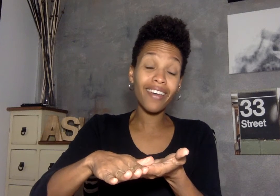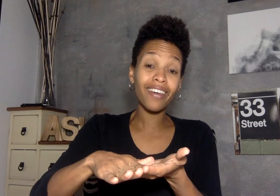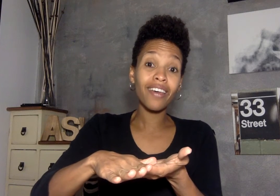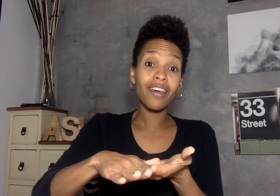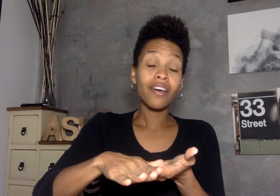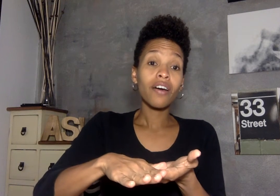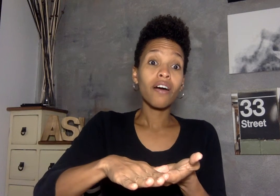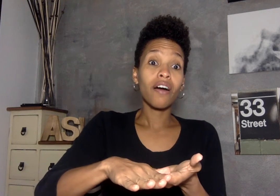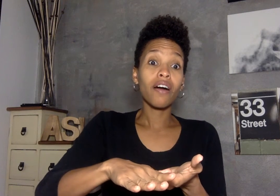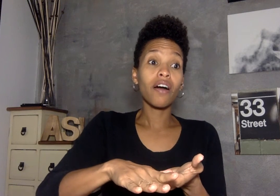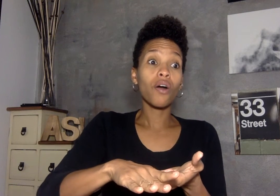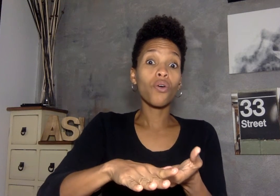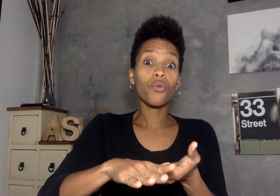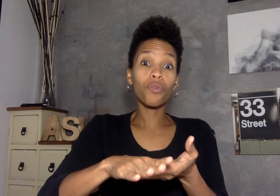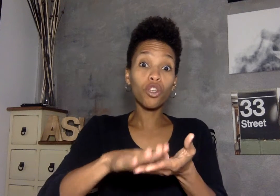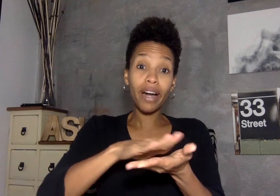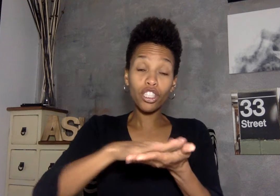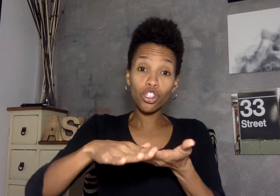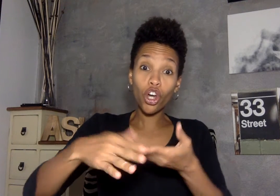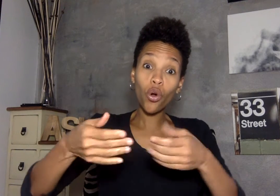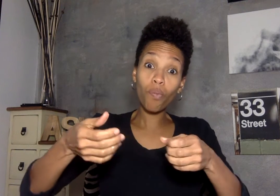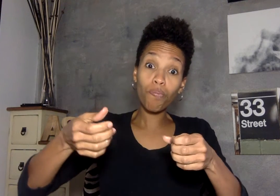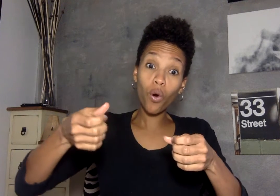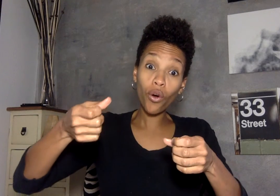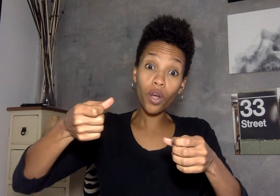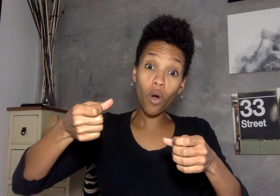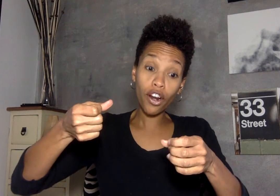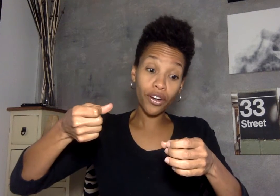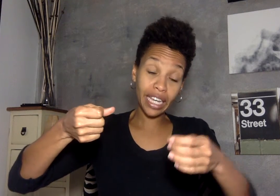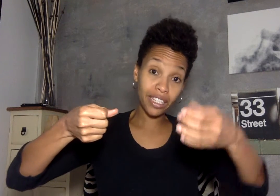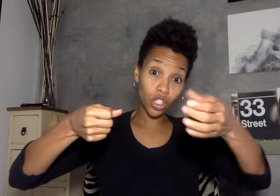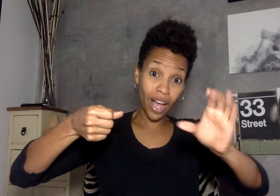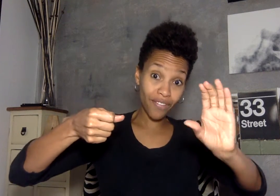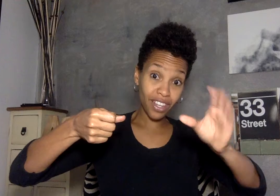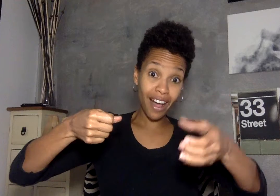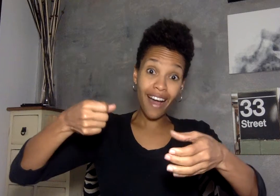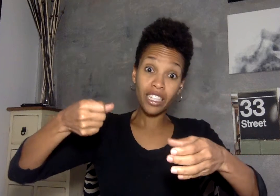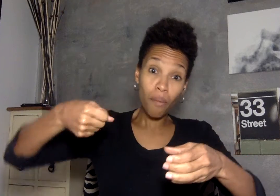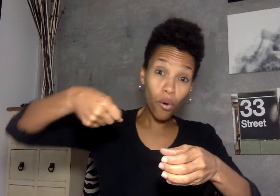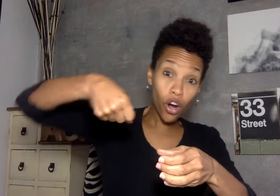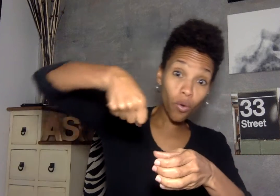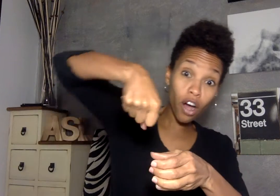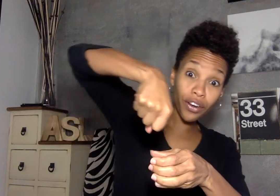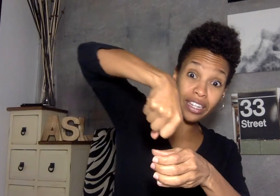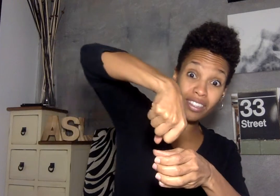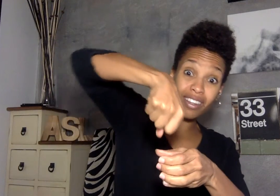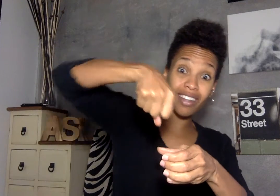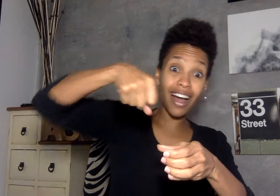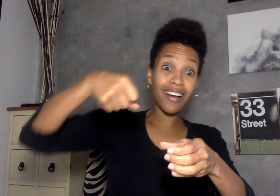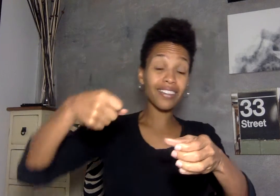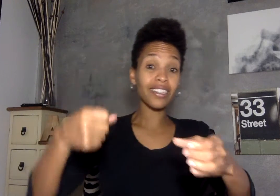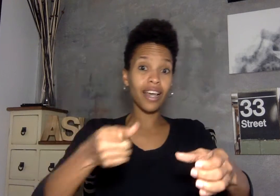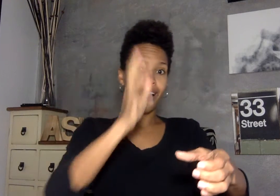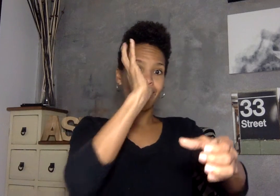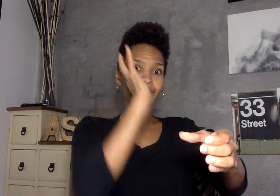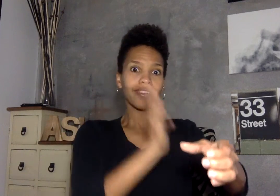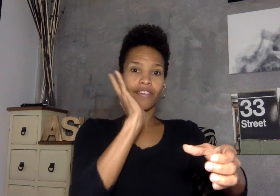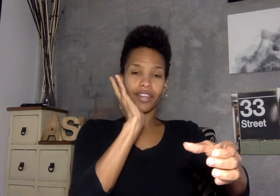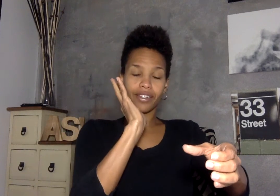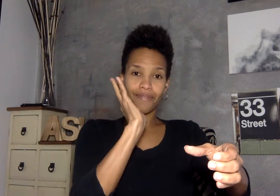you might show pouring water in so i have the glass pouring water into the glass leave it